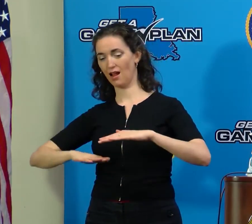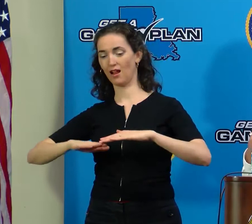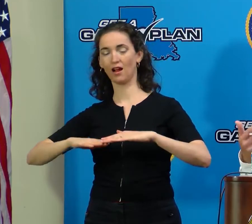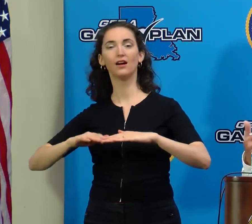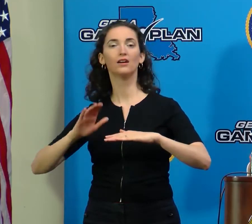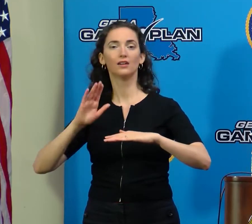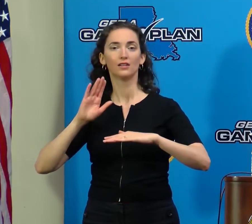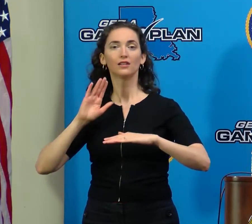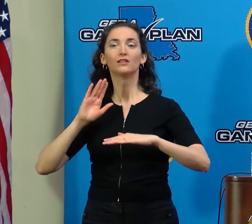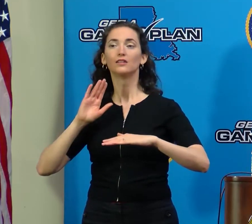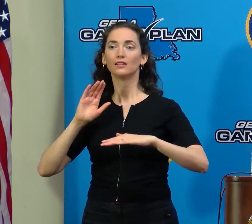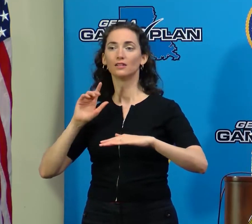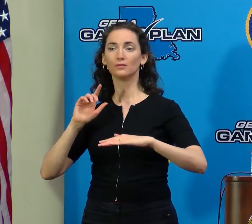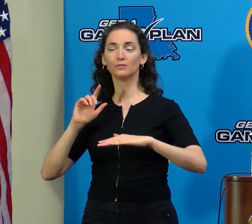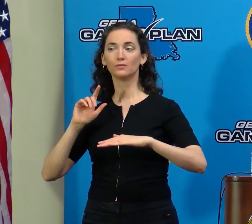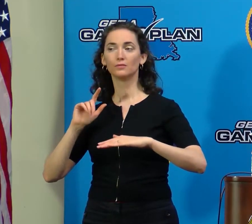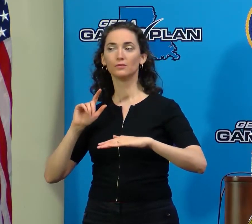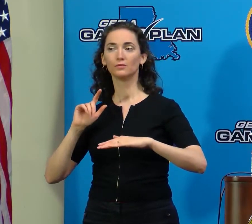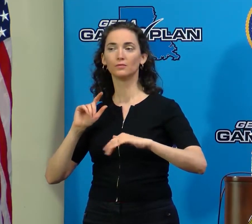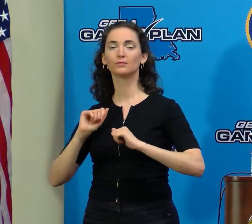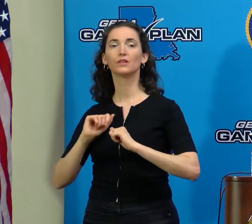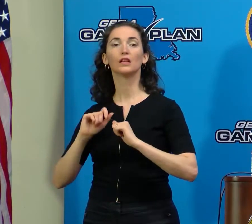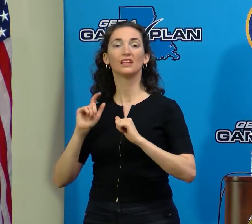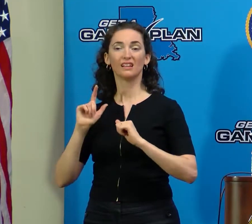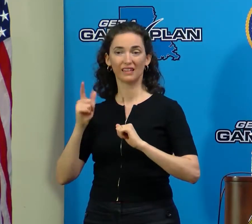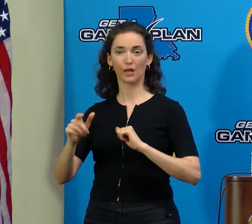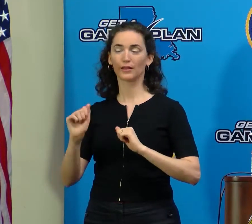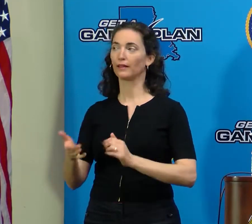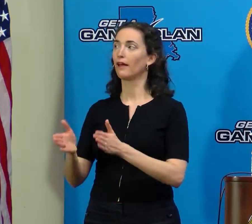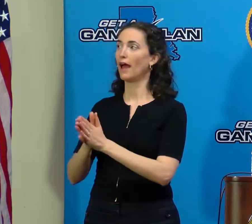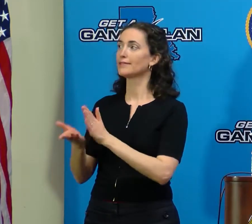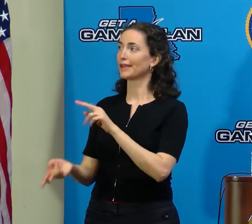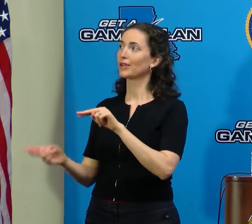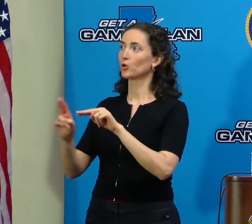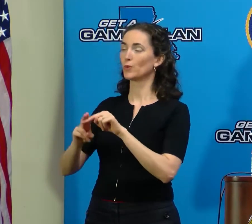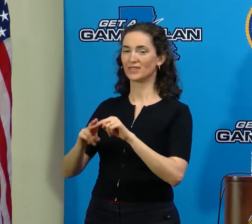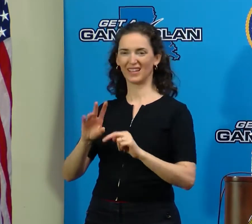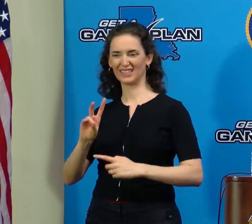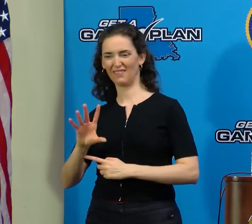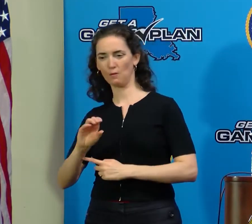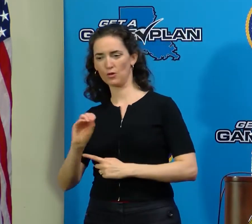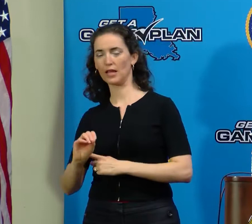to request that that be increased to 90%.